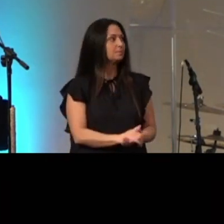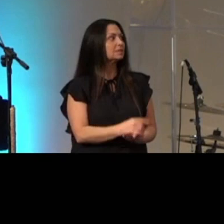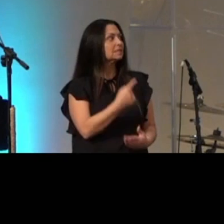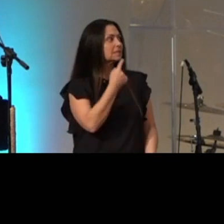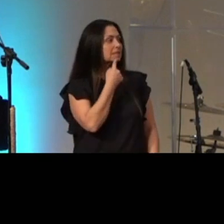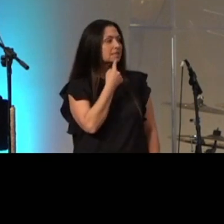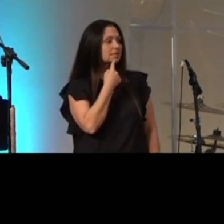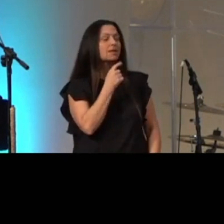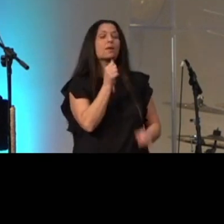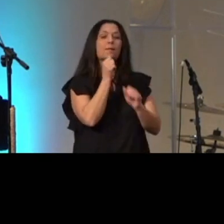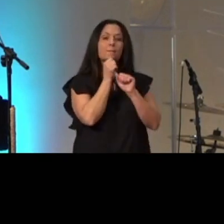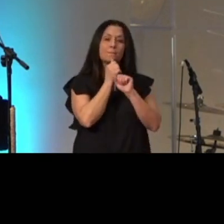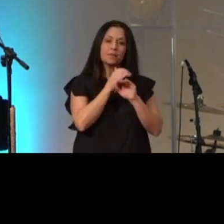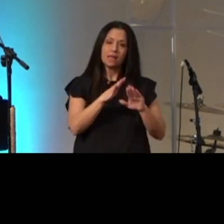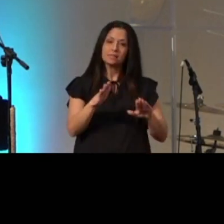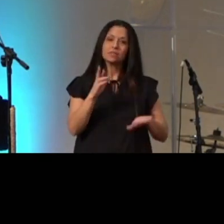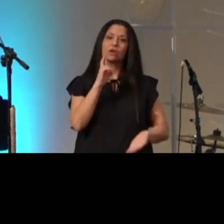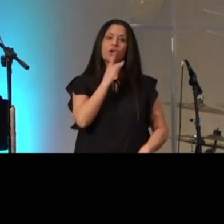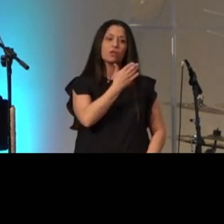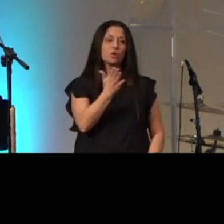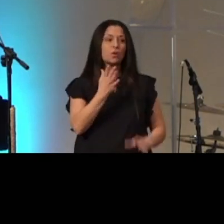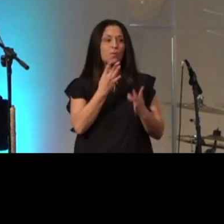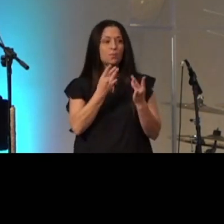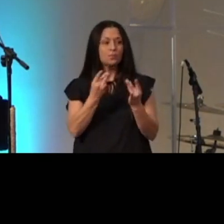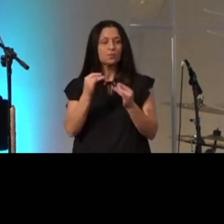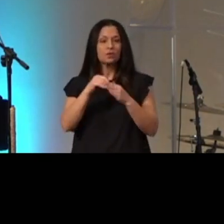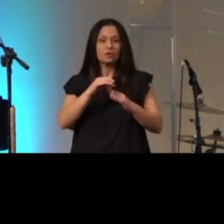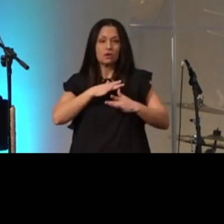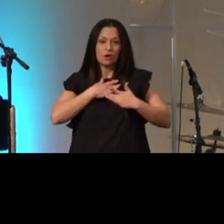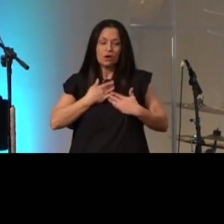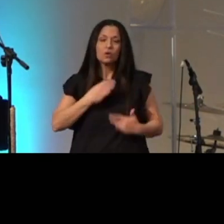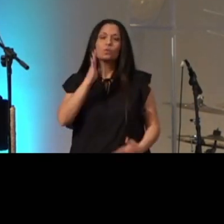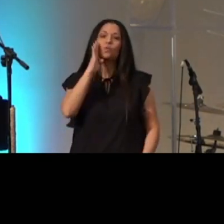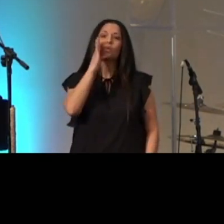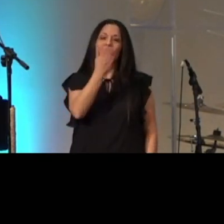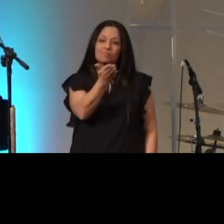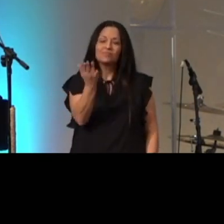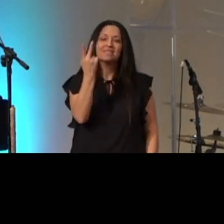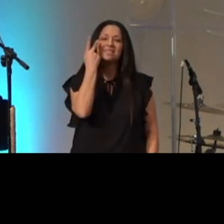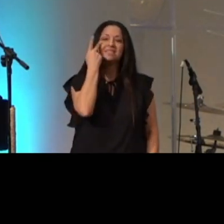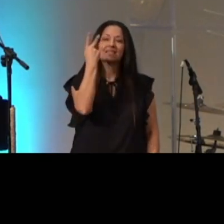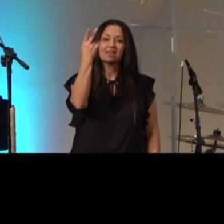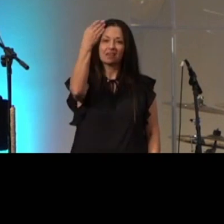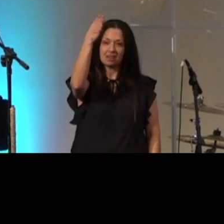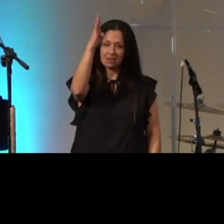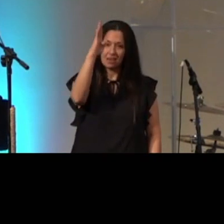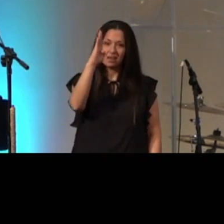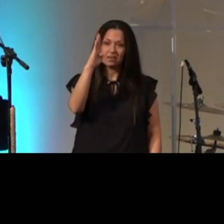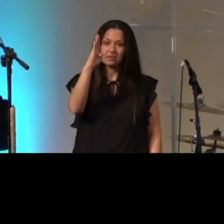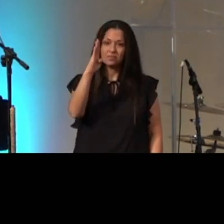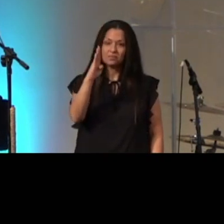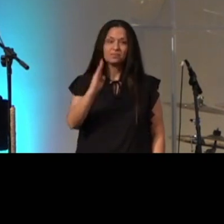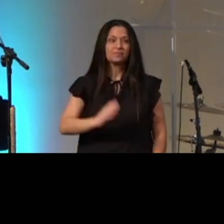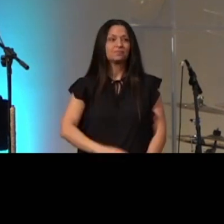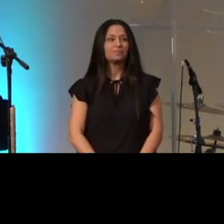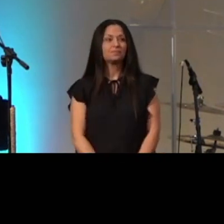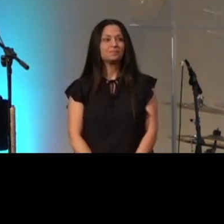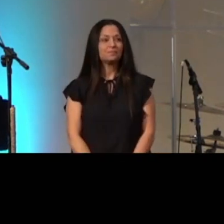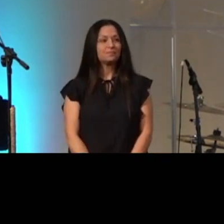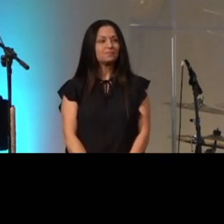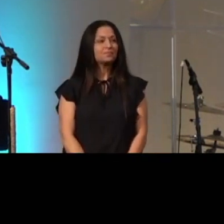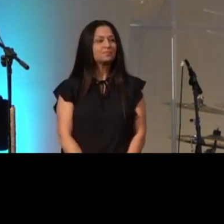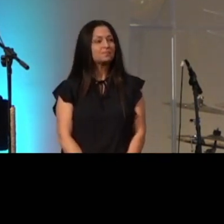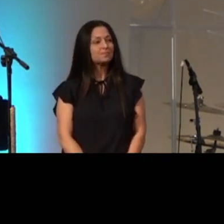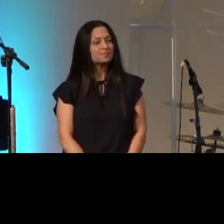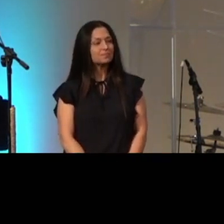says blessed are the pure in heart for they shall see god blessed are the pure in heart for